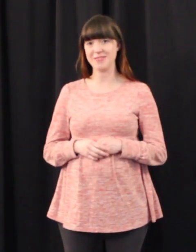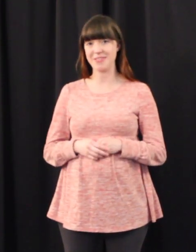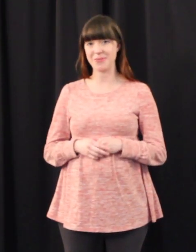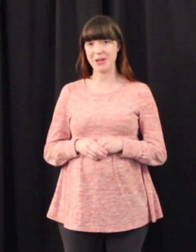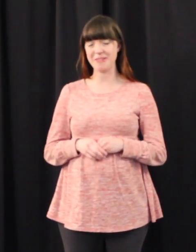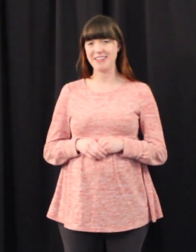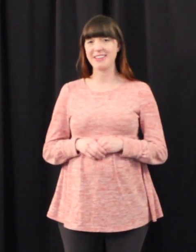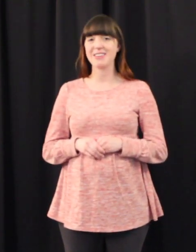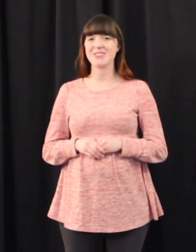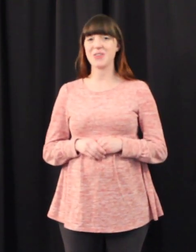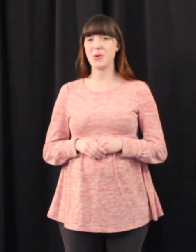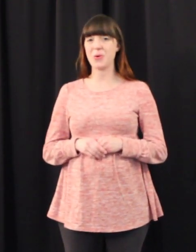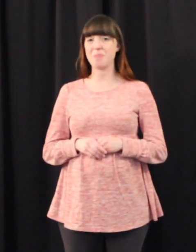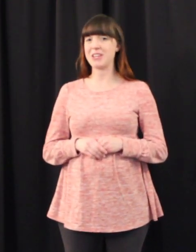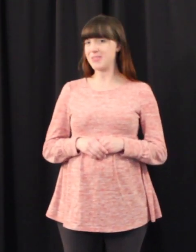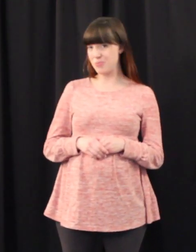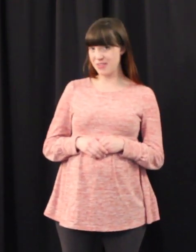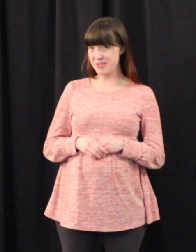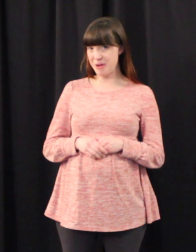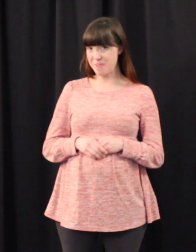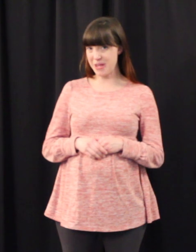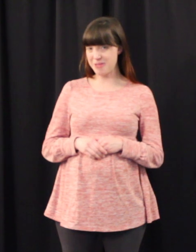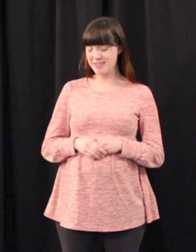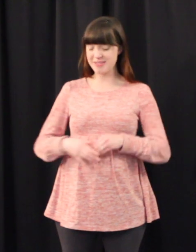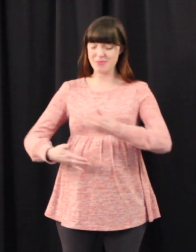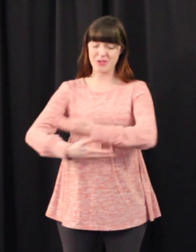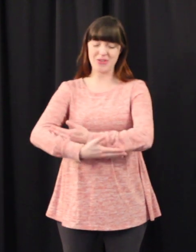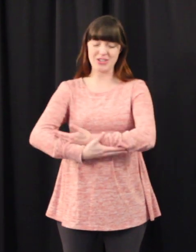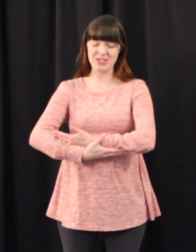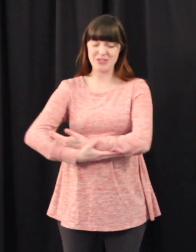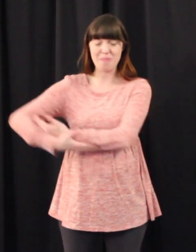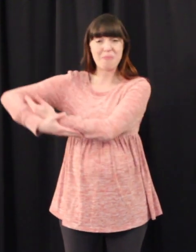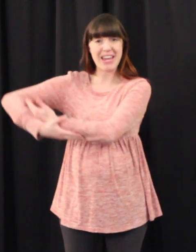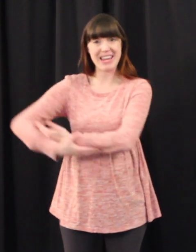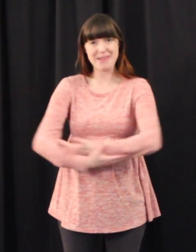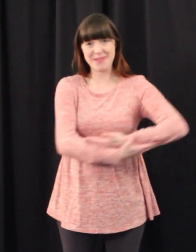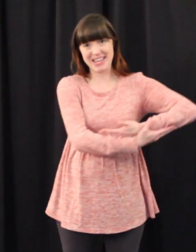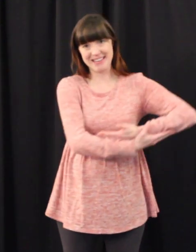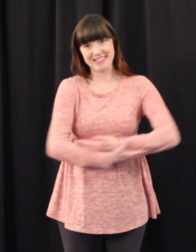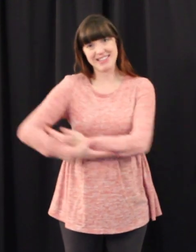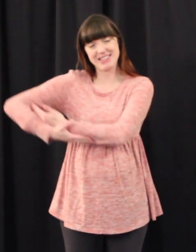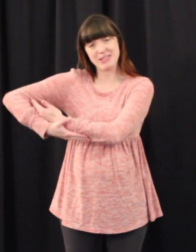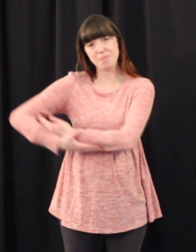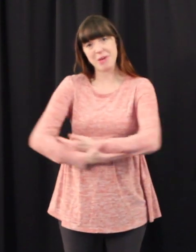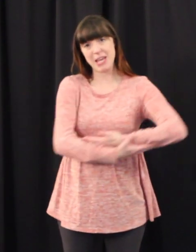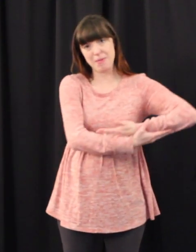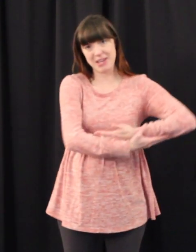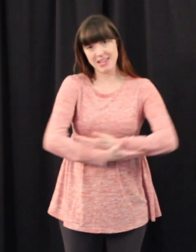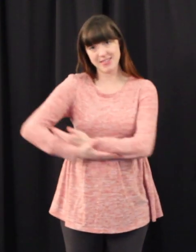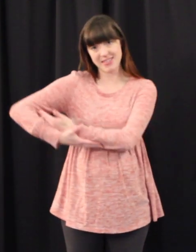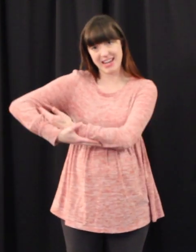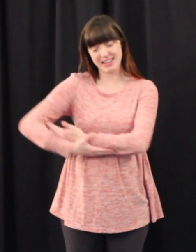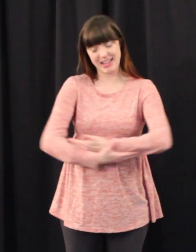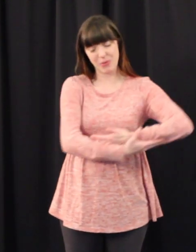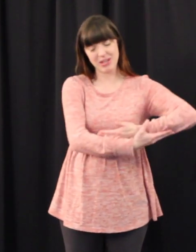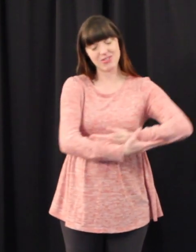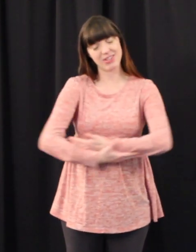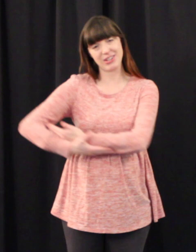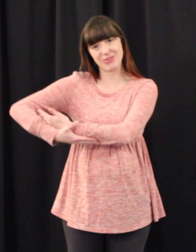okay so because we learned about babies we're going to do baby this is baby sign language like you're